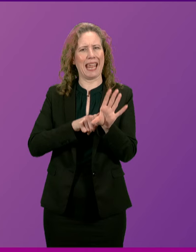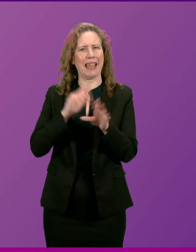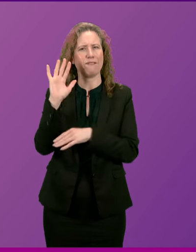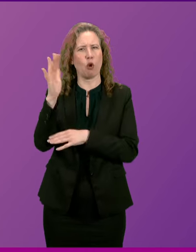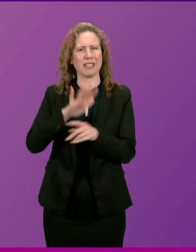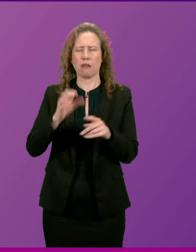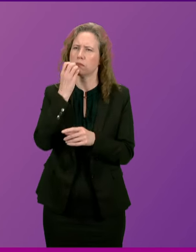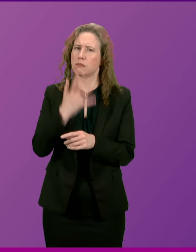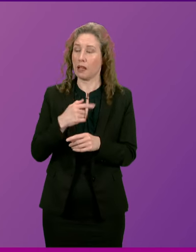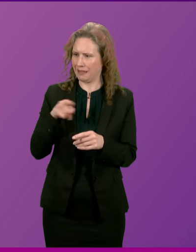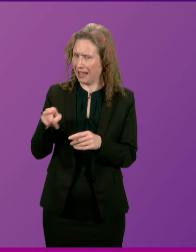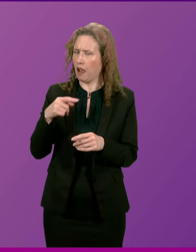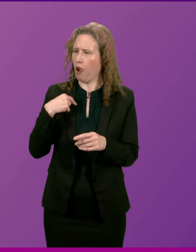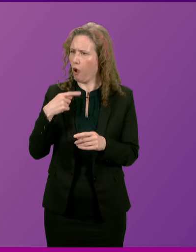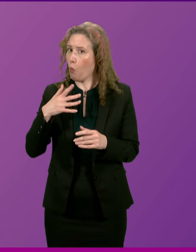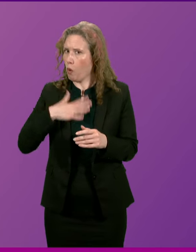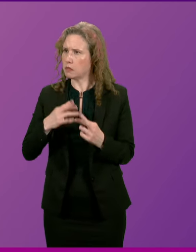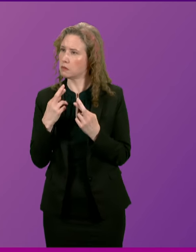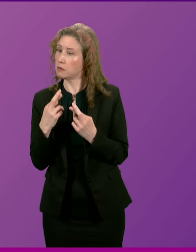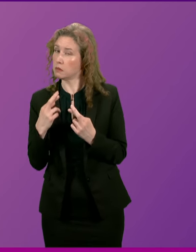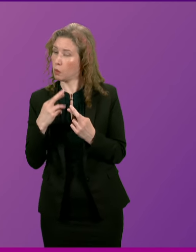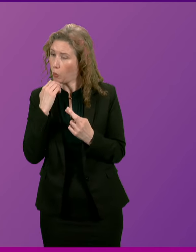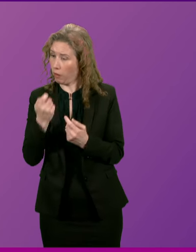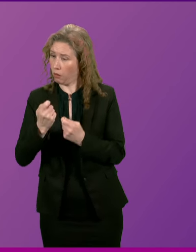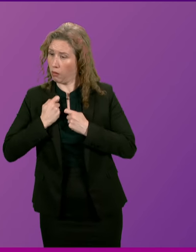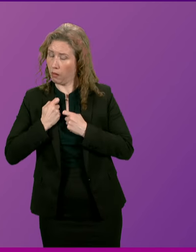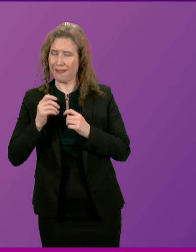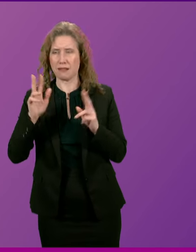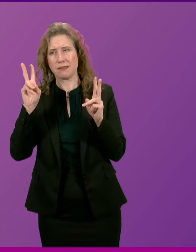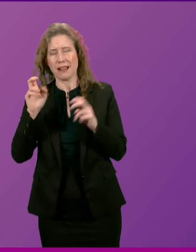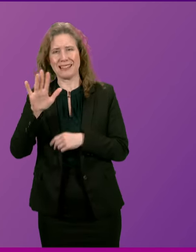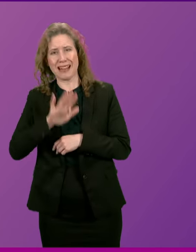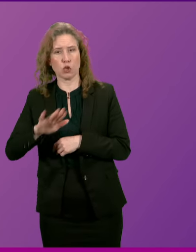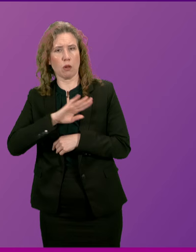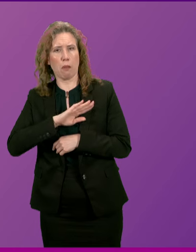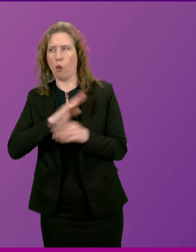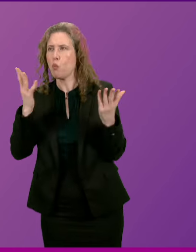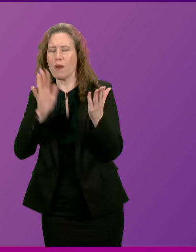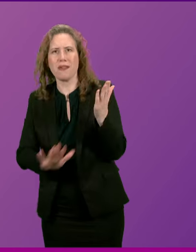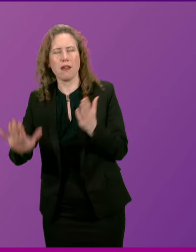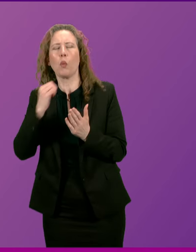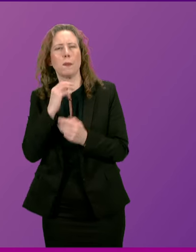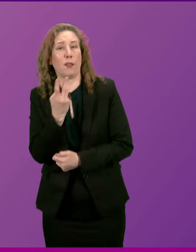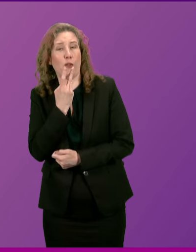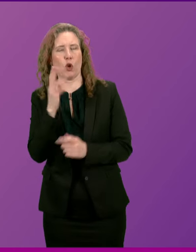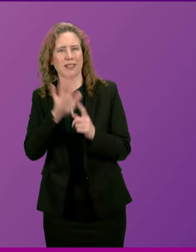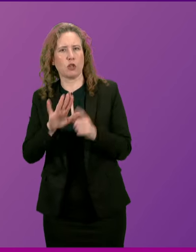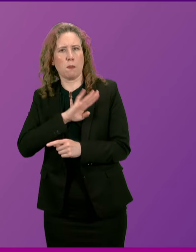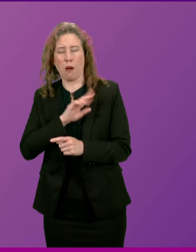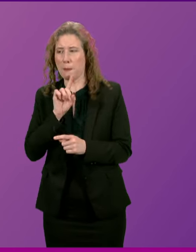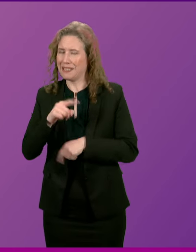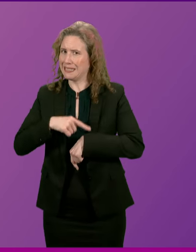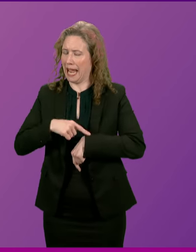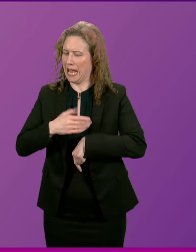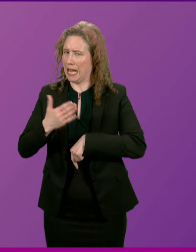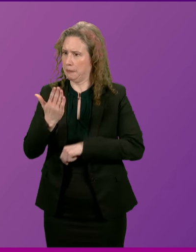it is clear they're looking for certainty about the designation of Scotland's third national park. But the clock is ticking,